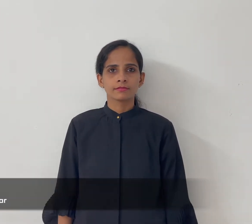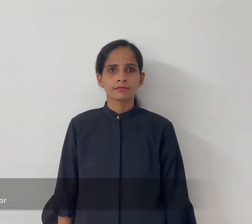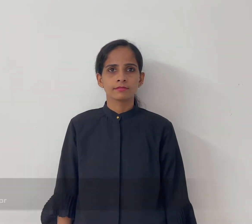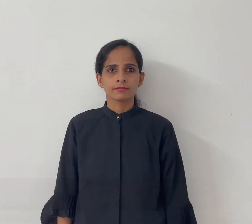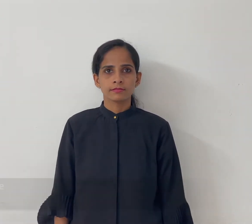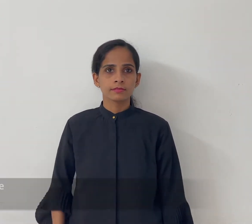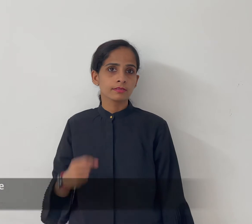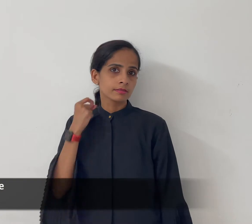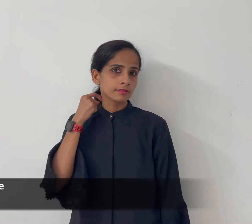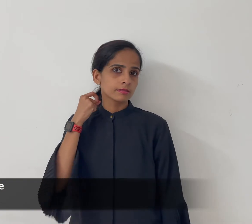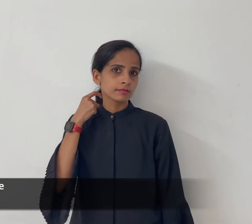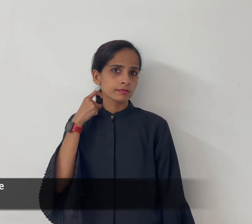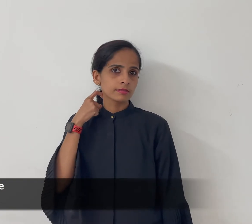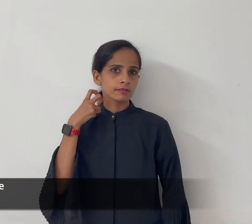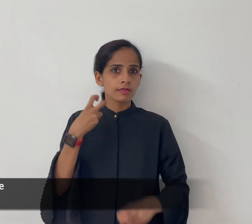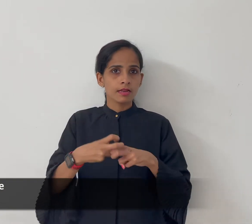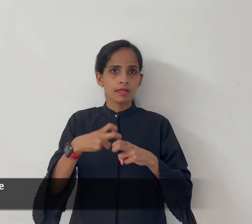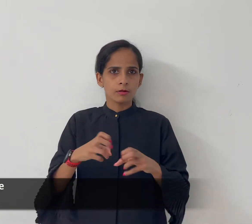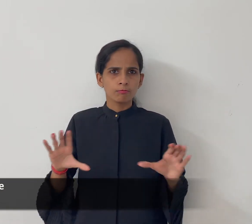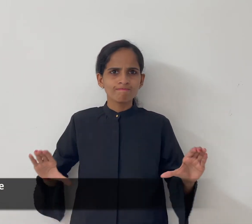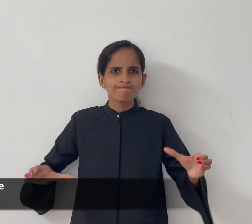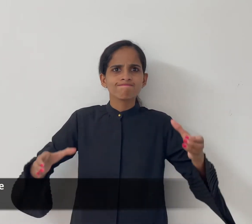kranarg sun temple